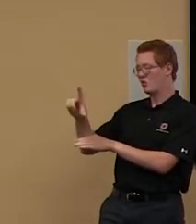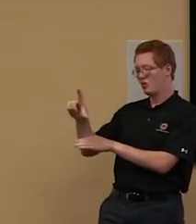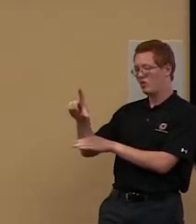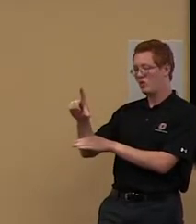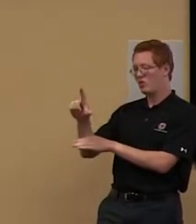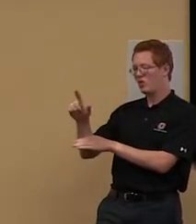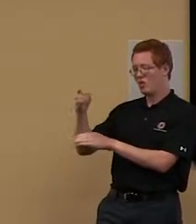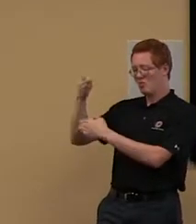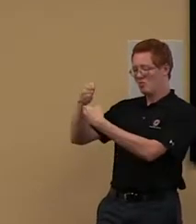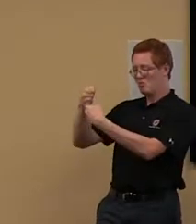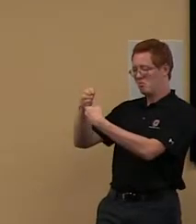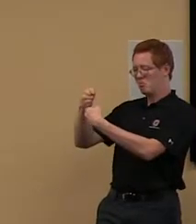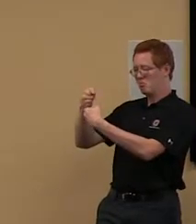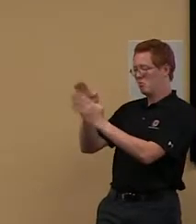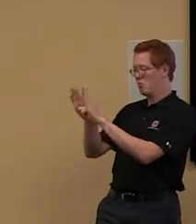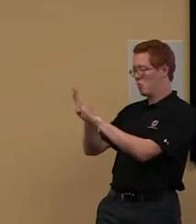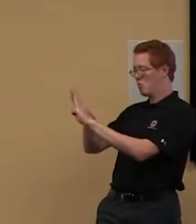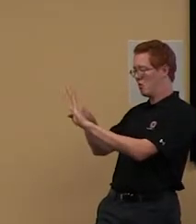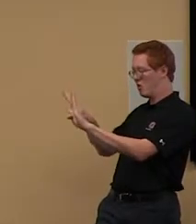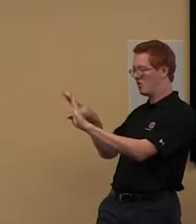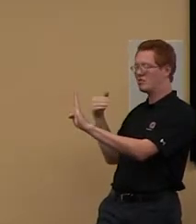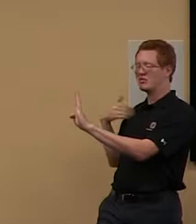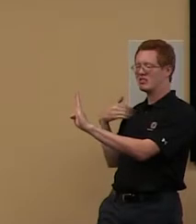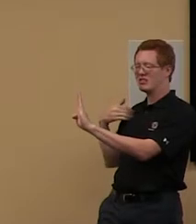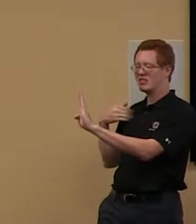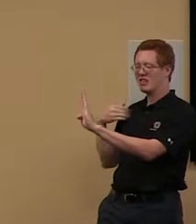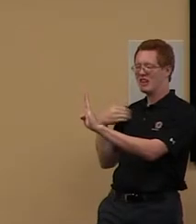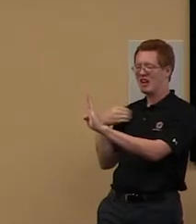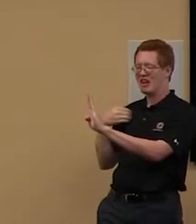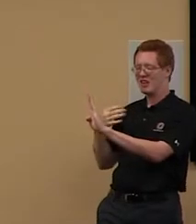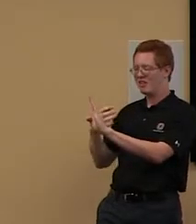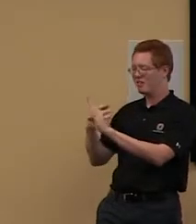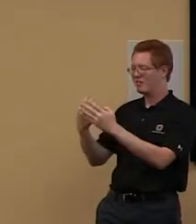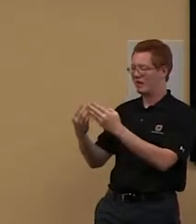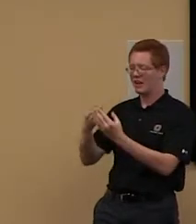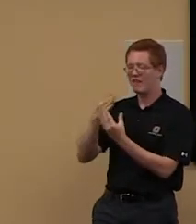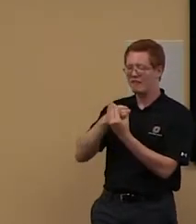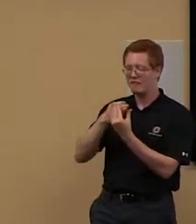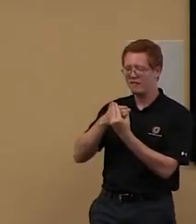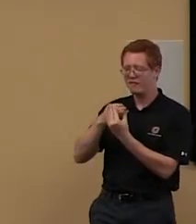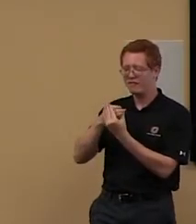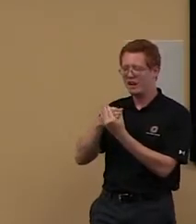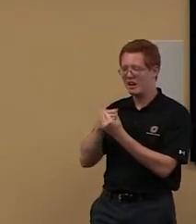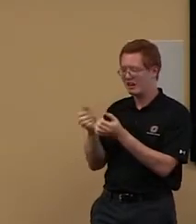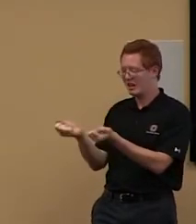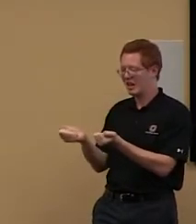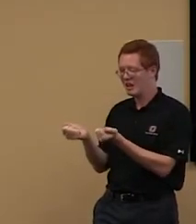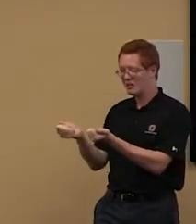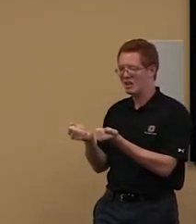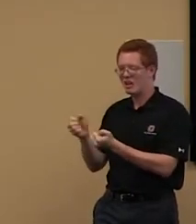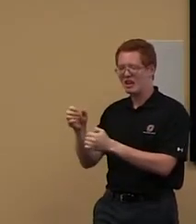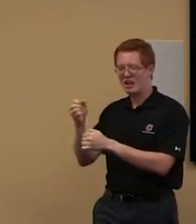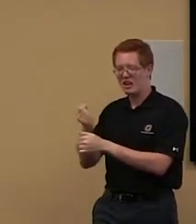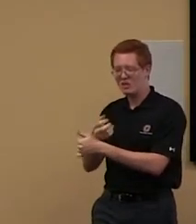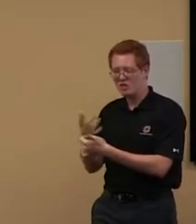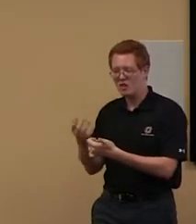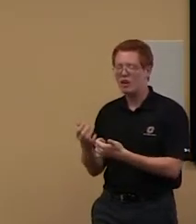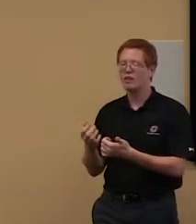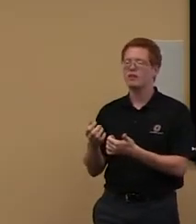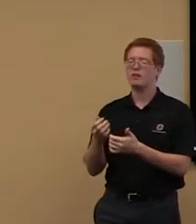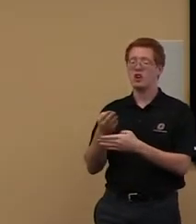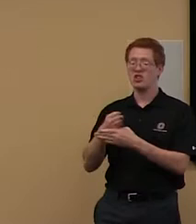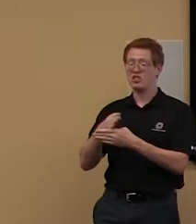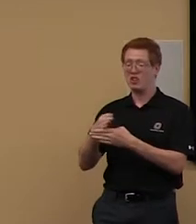And it has a filing cabinet and a lockable drawer for you to use. It's shared with one other